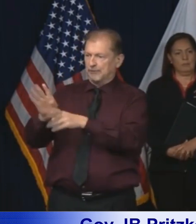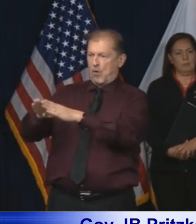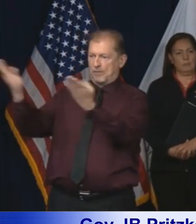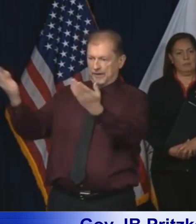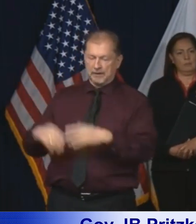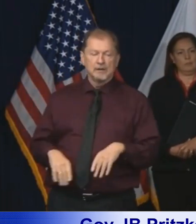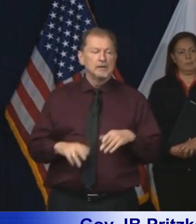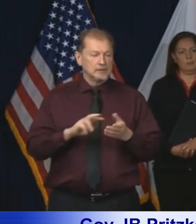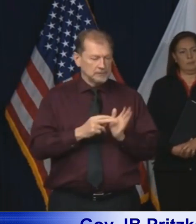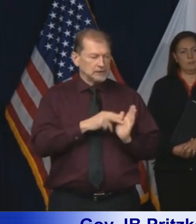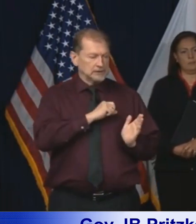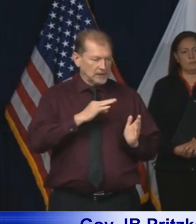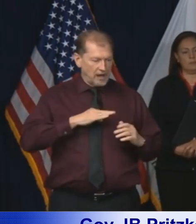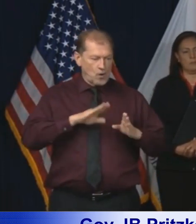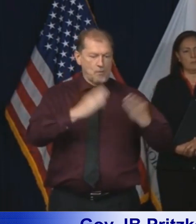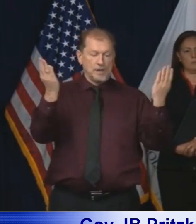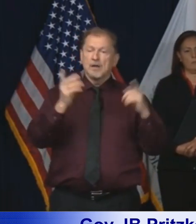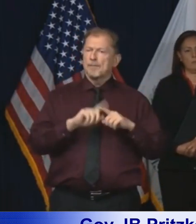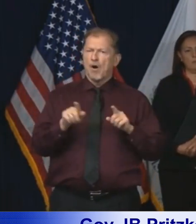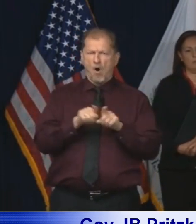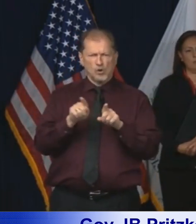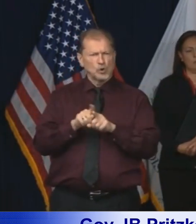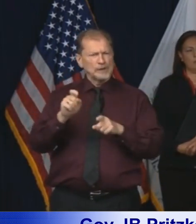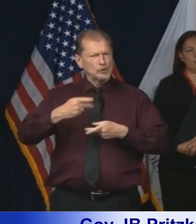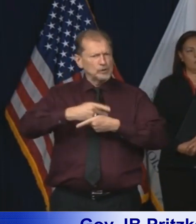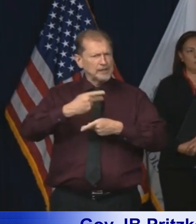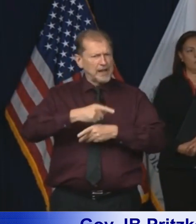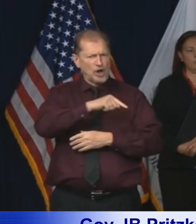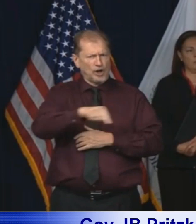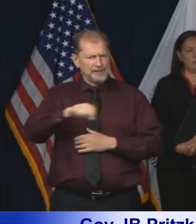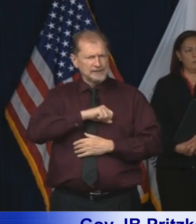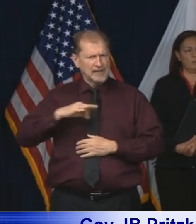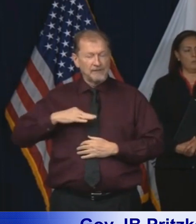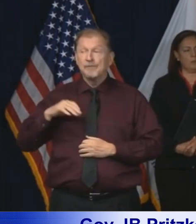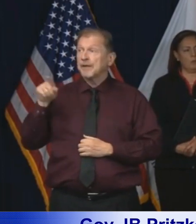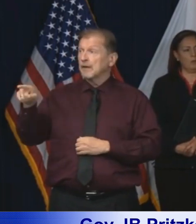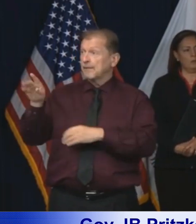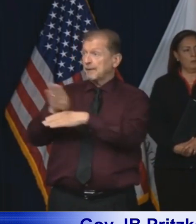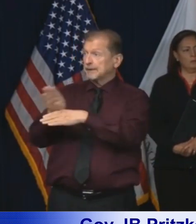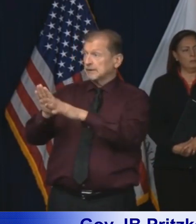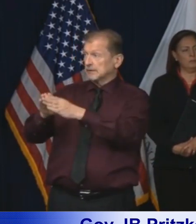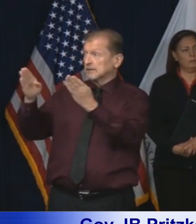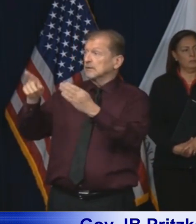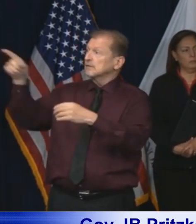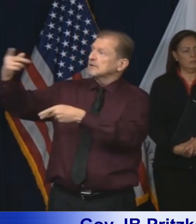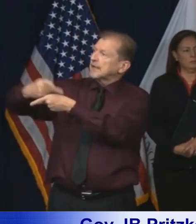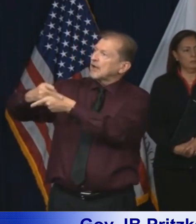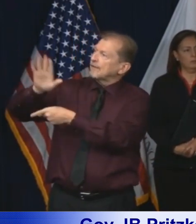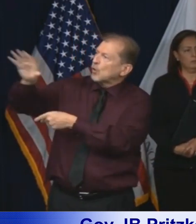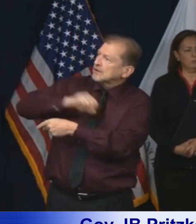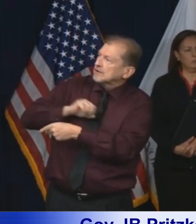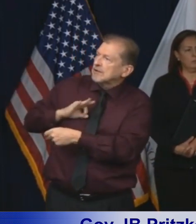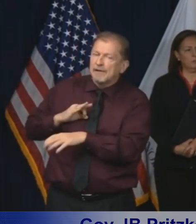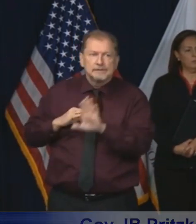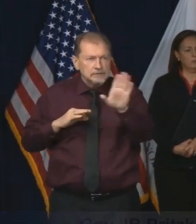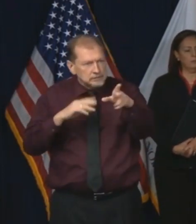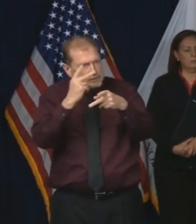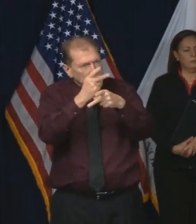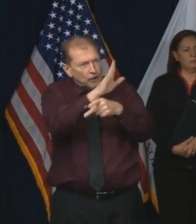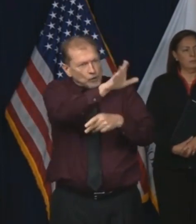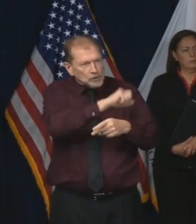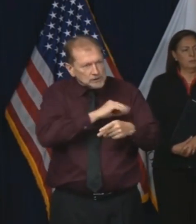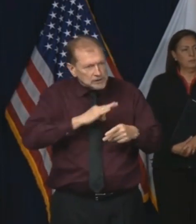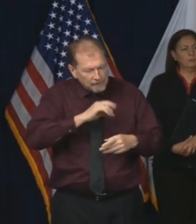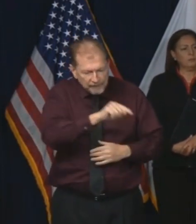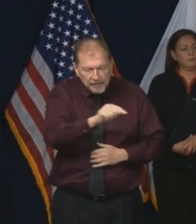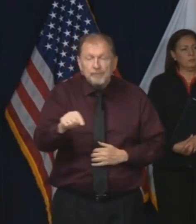to all take care of themselves. The businesses themselves, they know that their, their workers are vital. Many of the businesses,